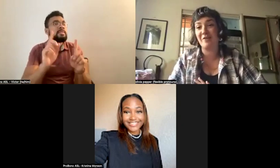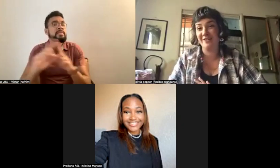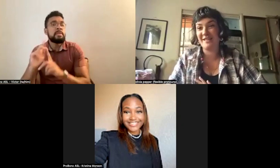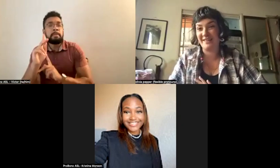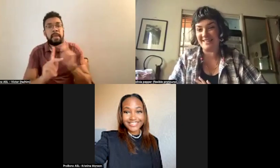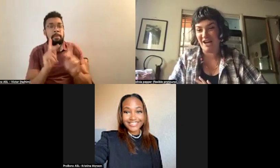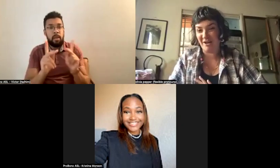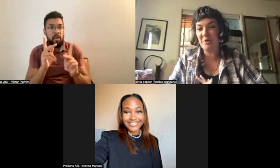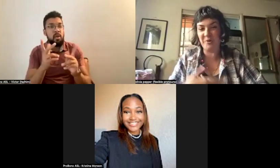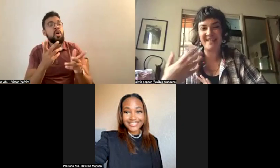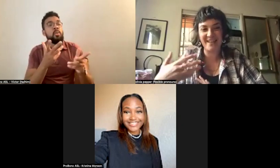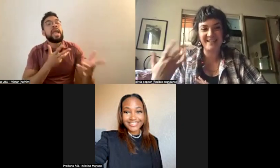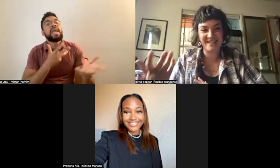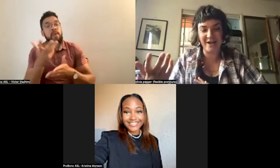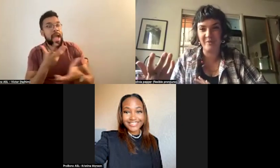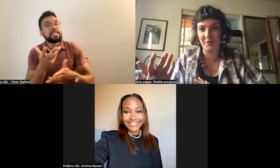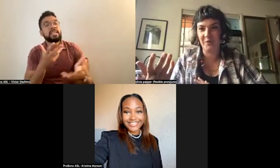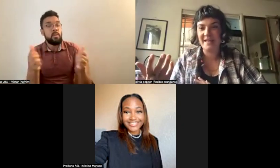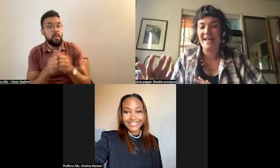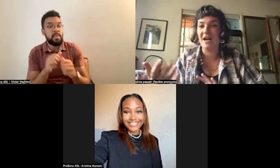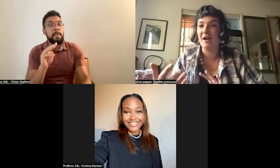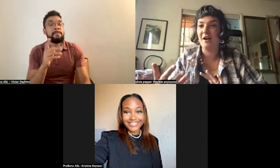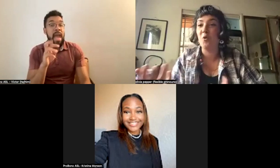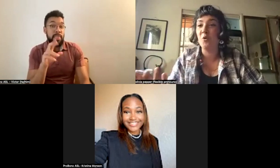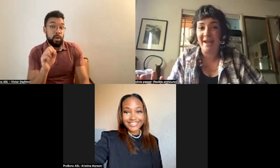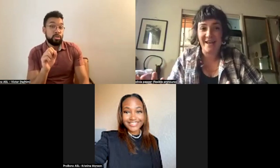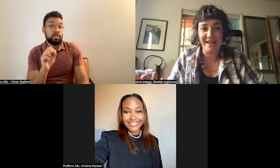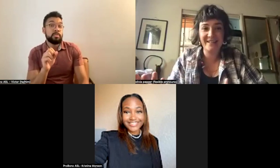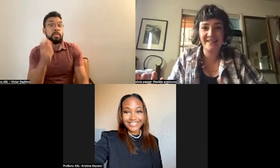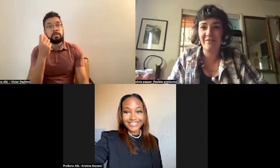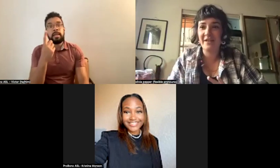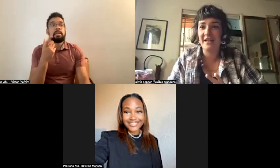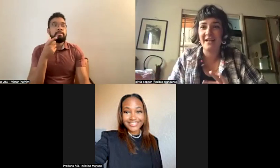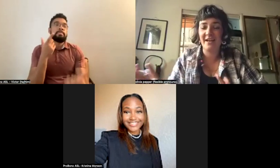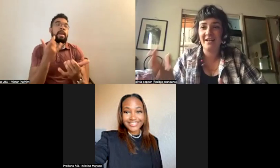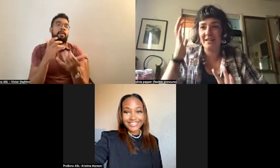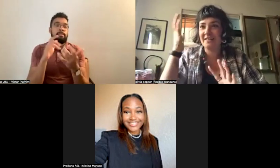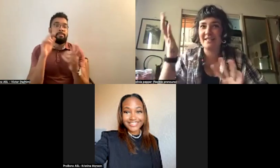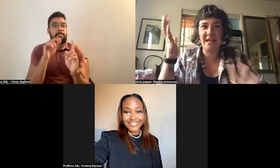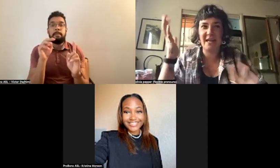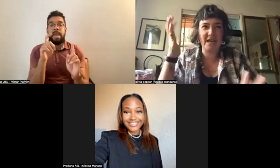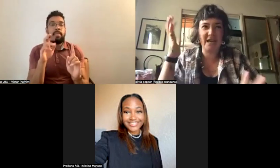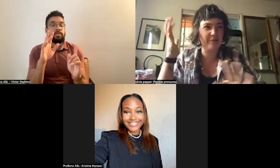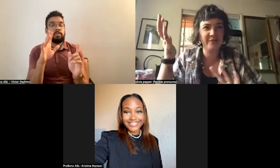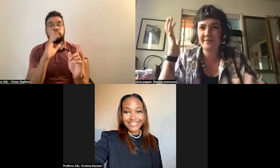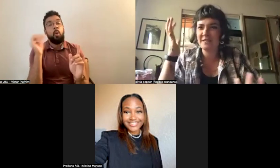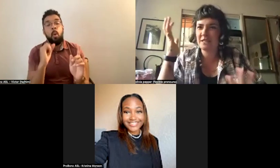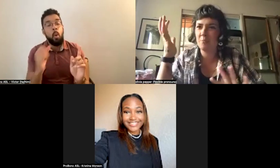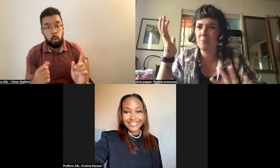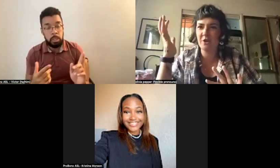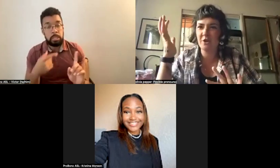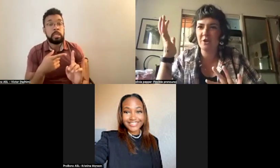Mathers at this time, who is at this time, you know, uh, an old man living, uh, in a state of